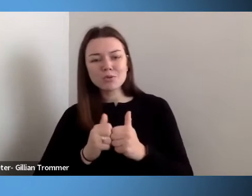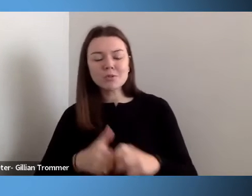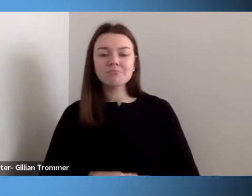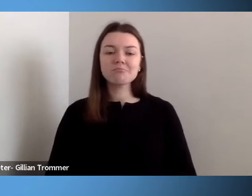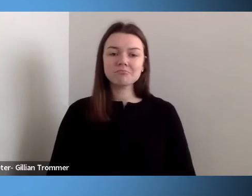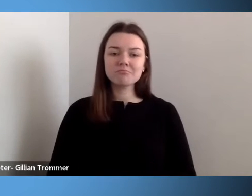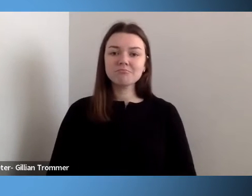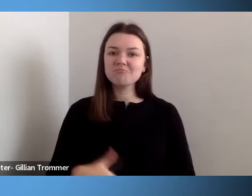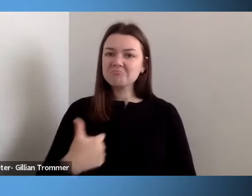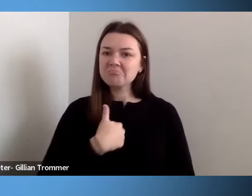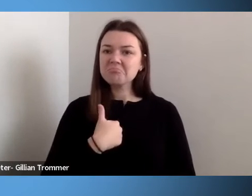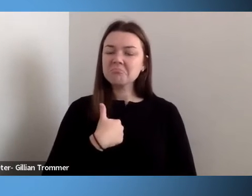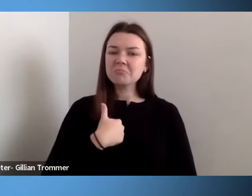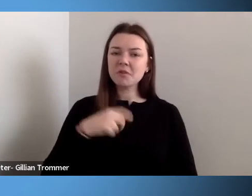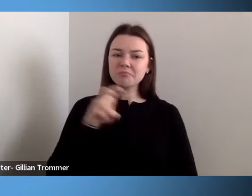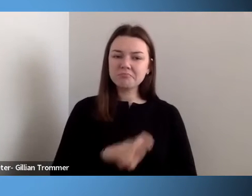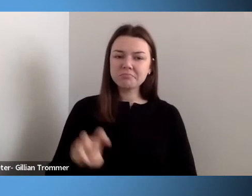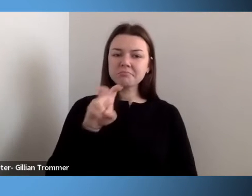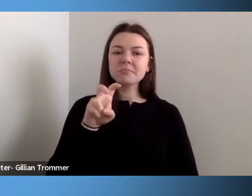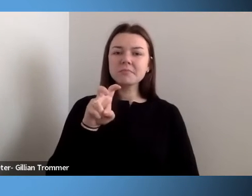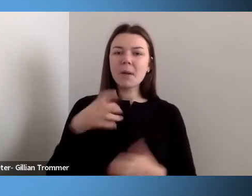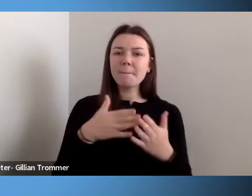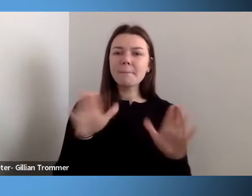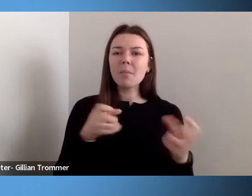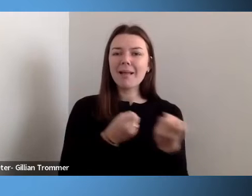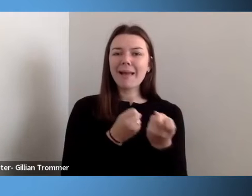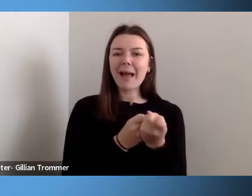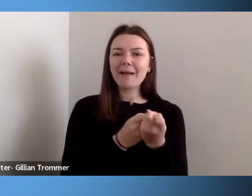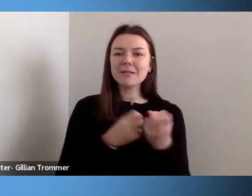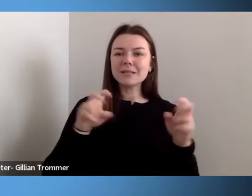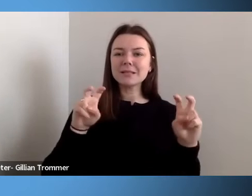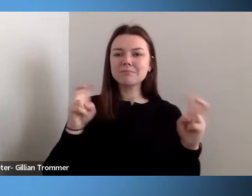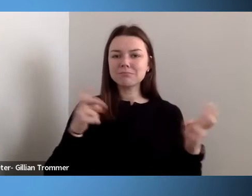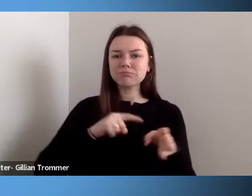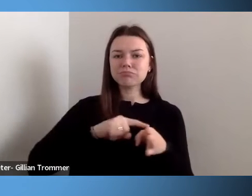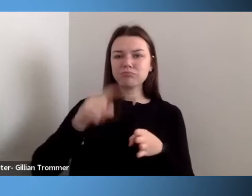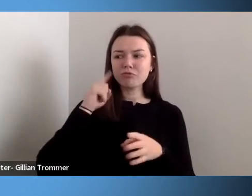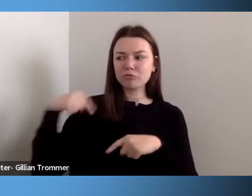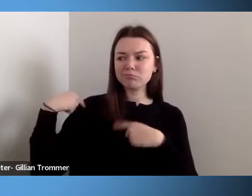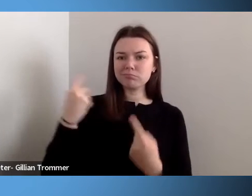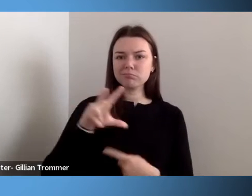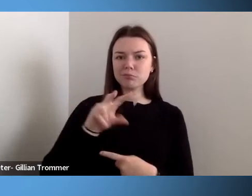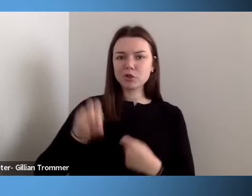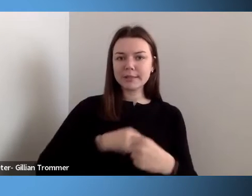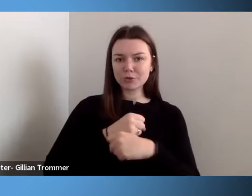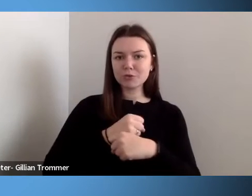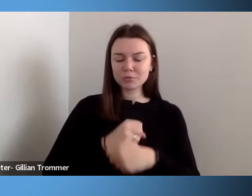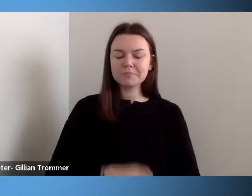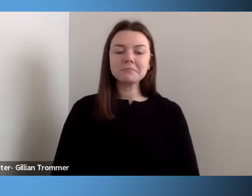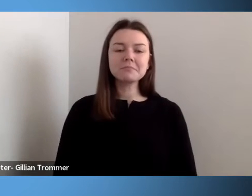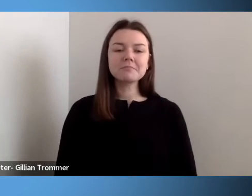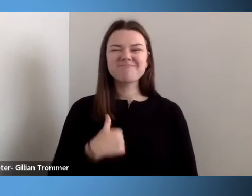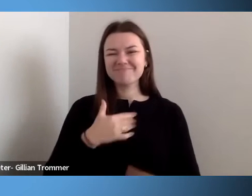policy and advocacy space for over 30 years. I have the great pleasure of sharing my life